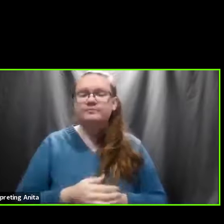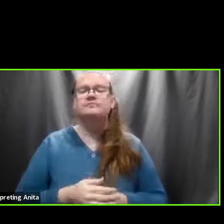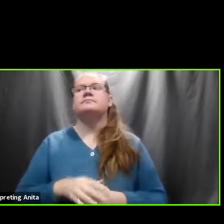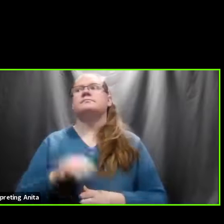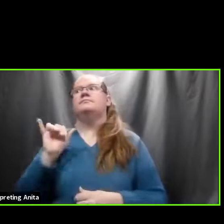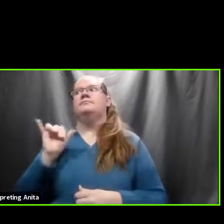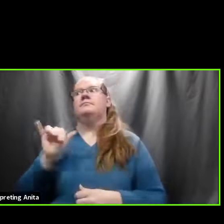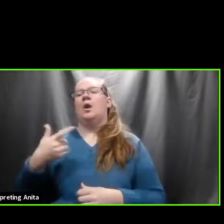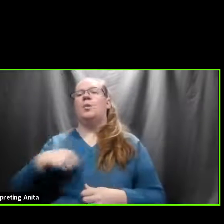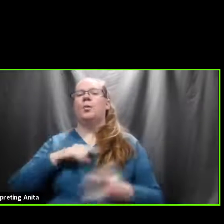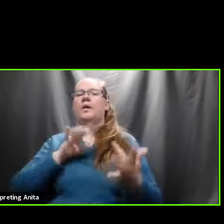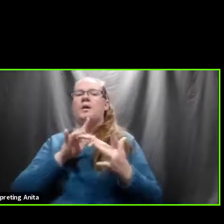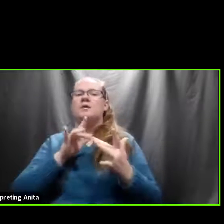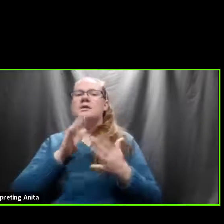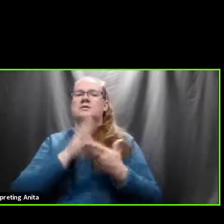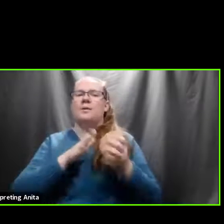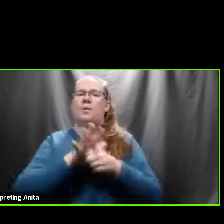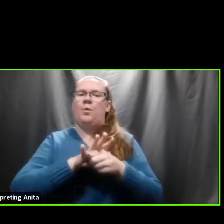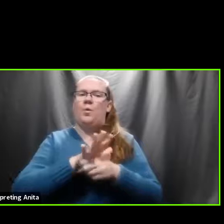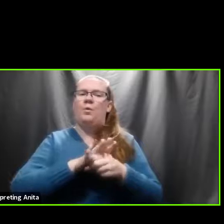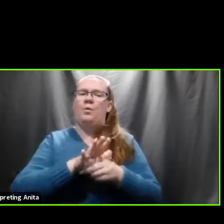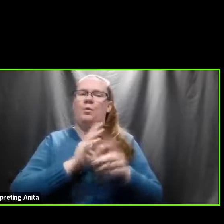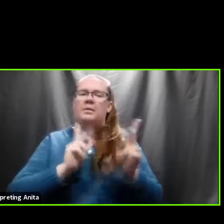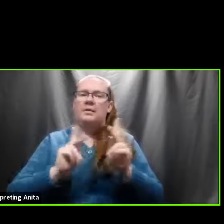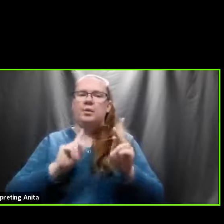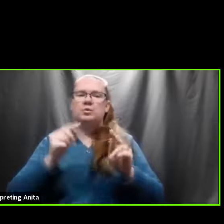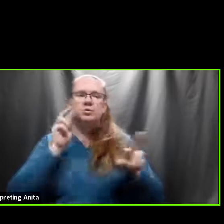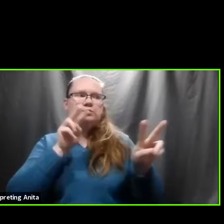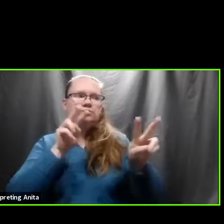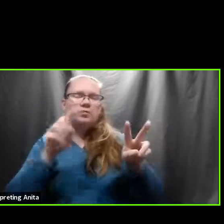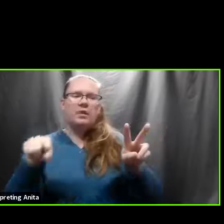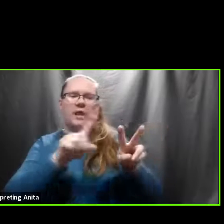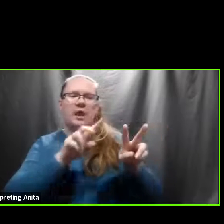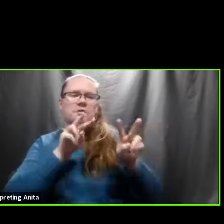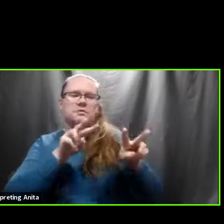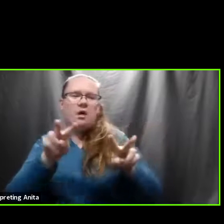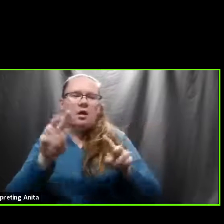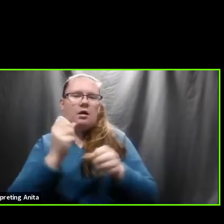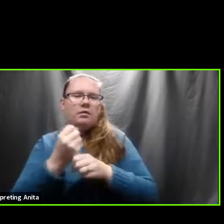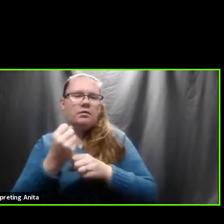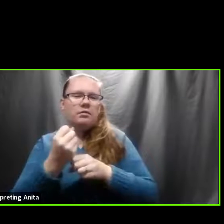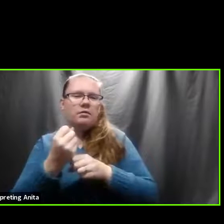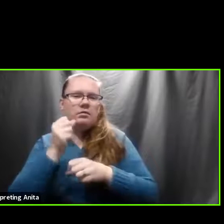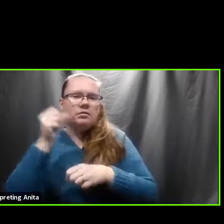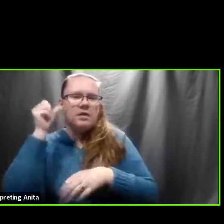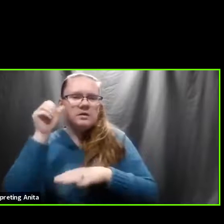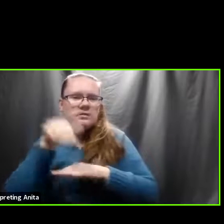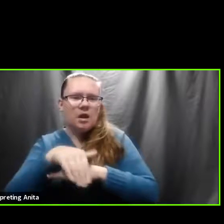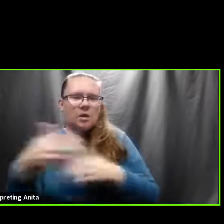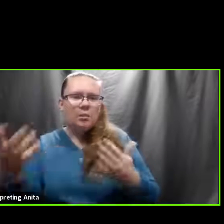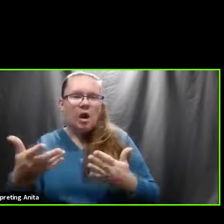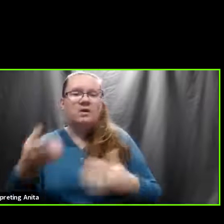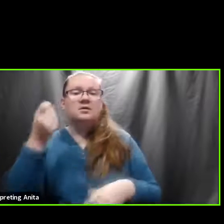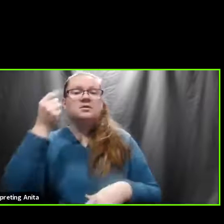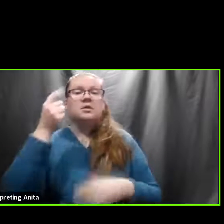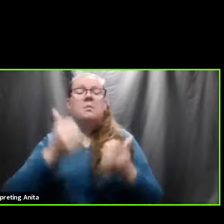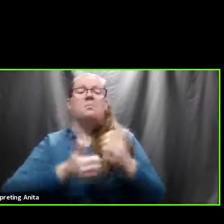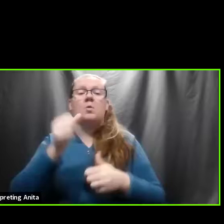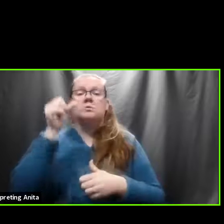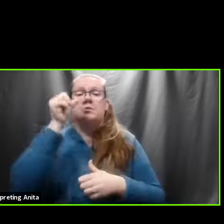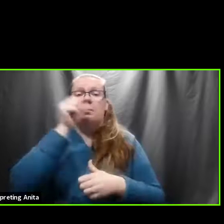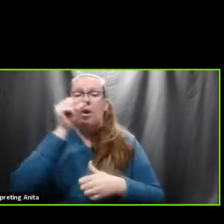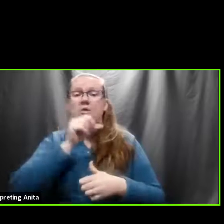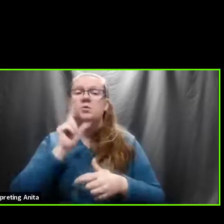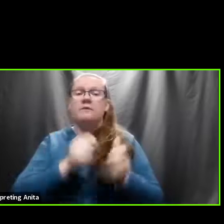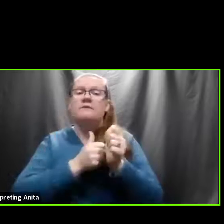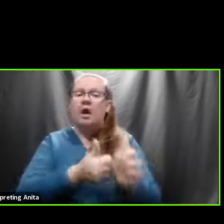and asked what they saw last night. And for the most part, uh, everybody, our bars pretty much were following the guidance and,